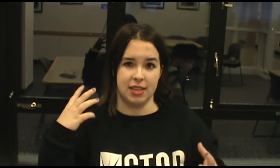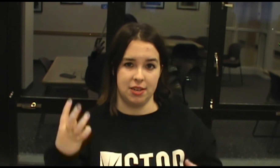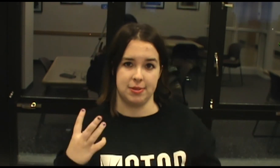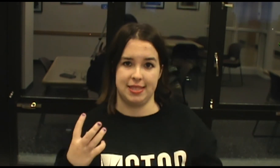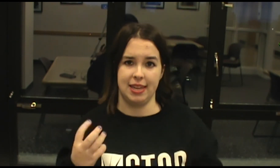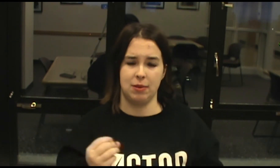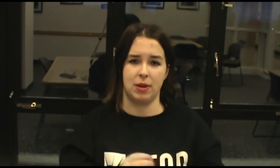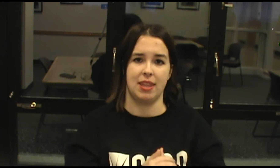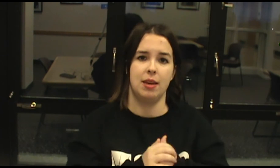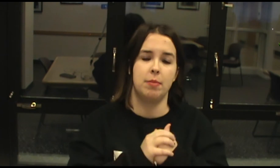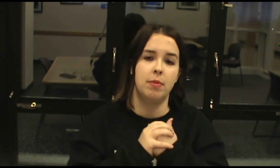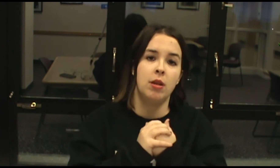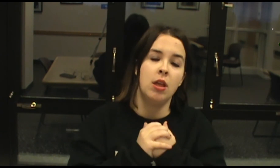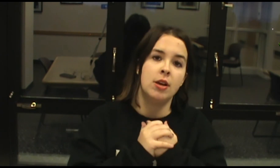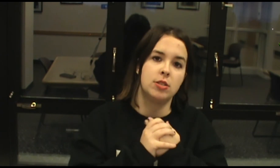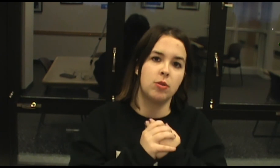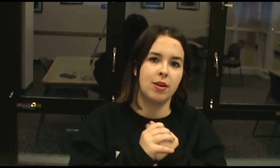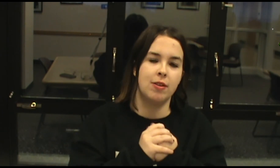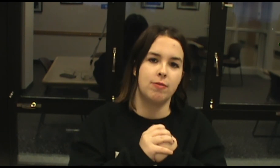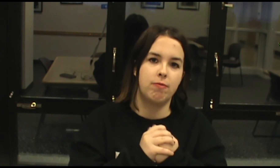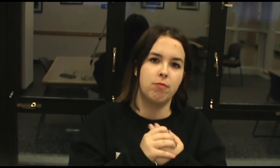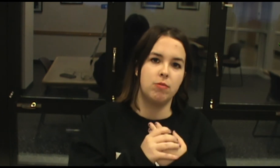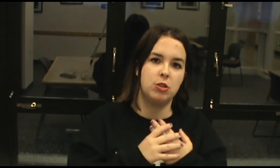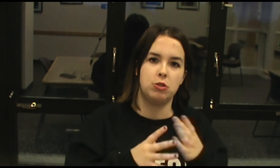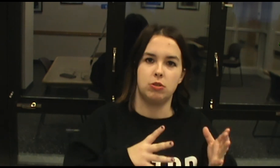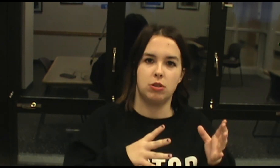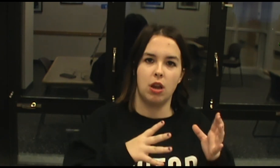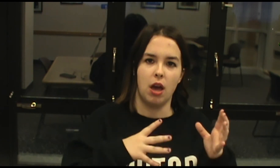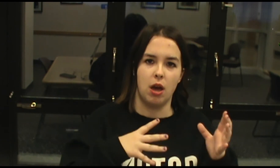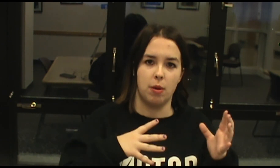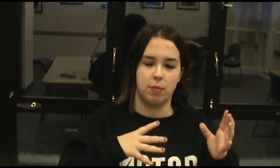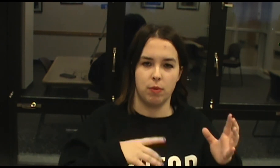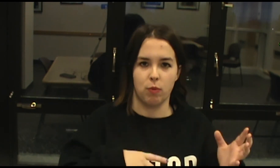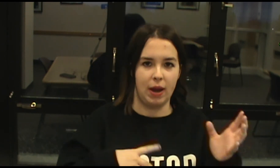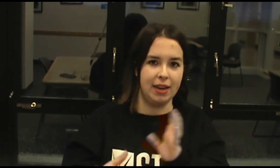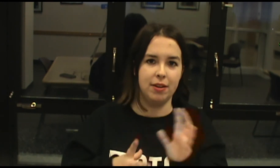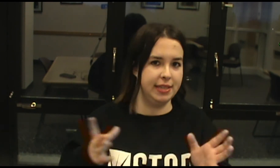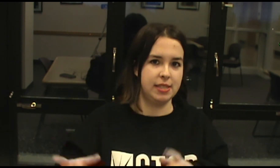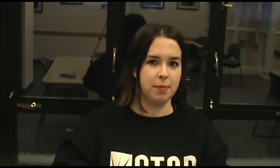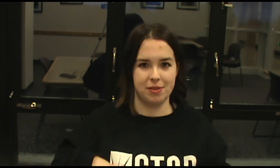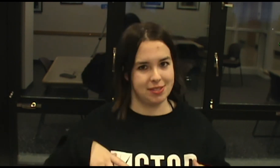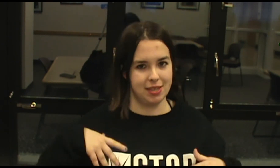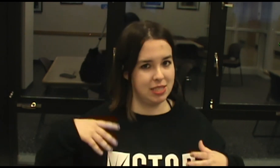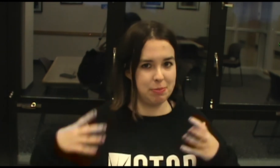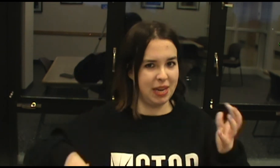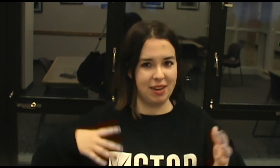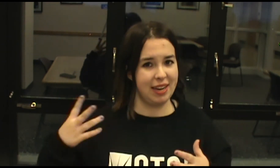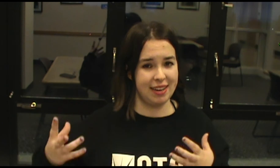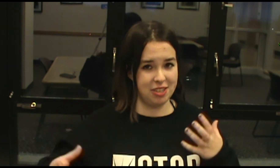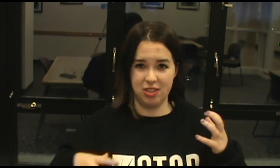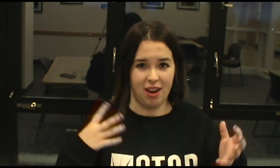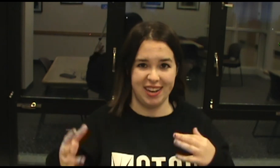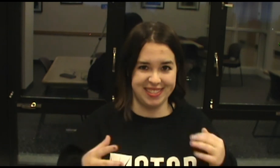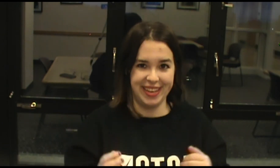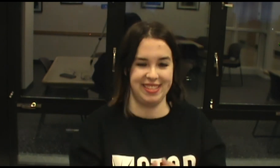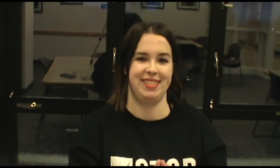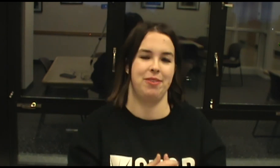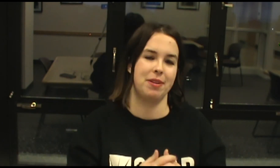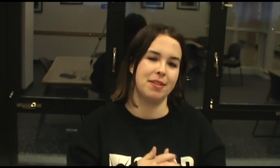interesting with him sort of writing all these symbols and speaking nonsense and doing all